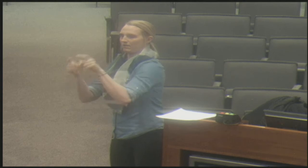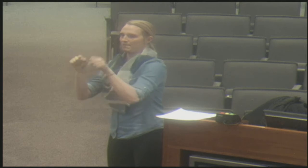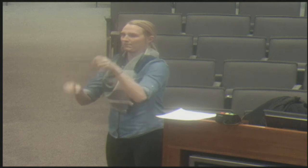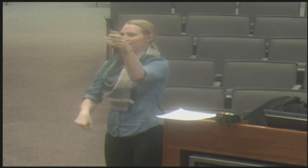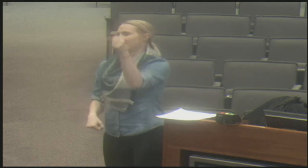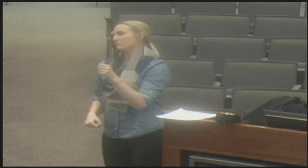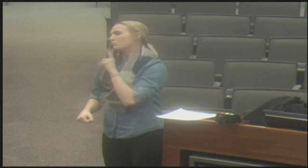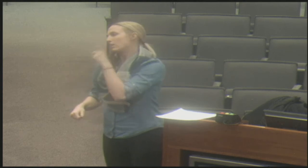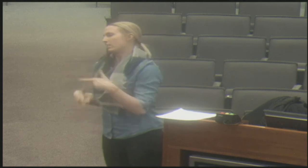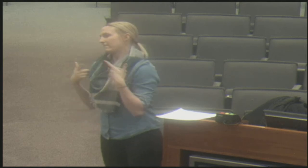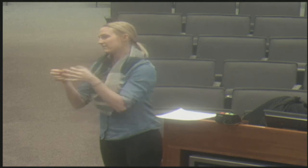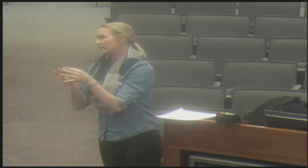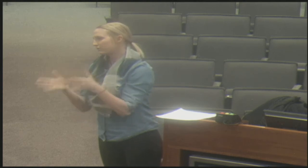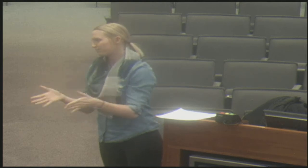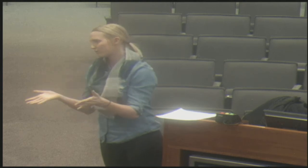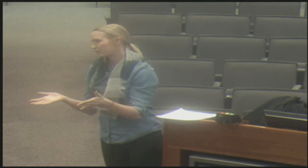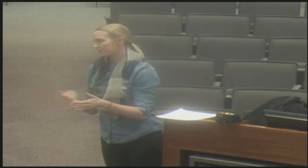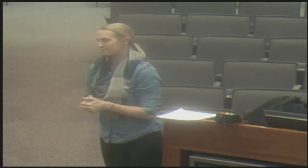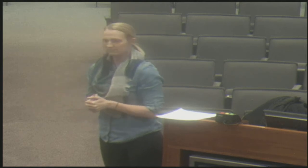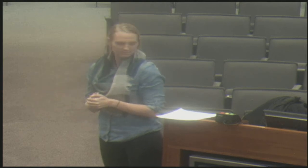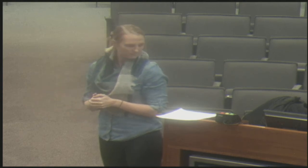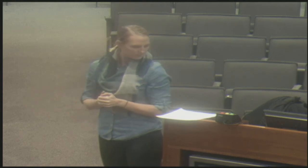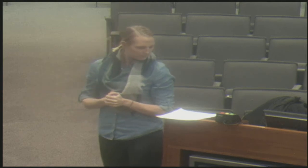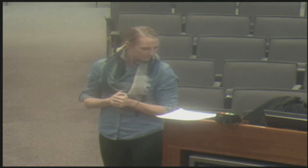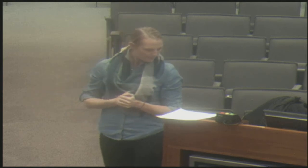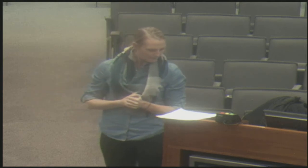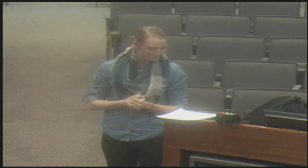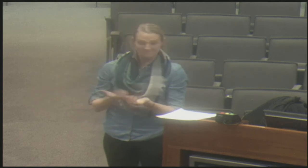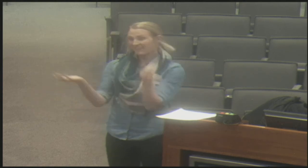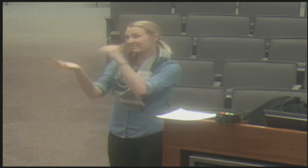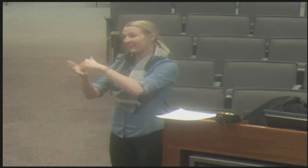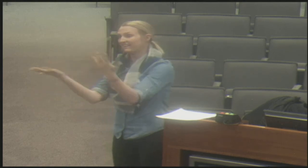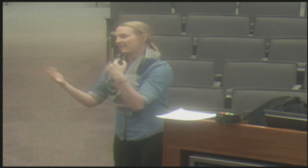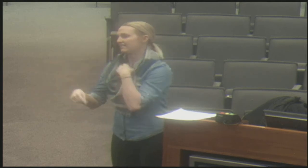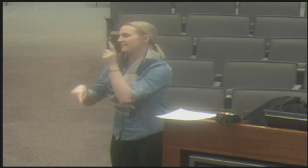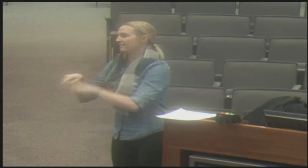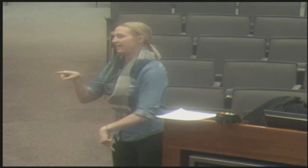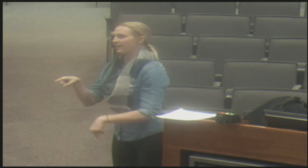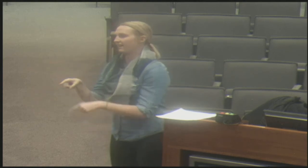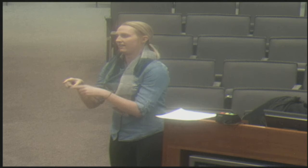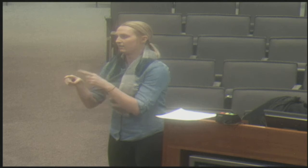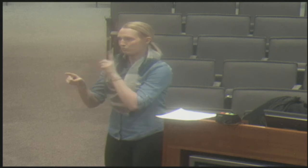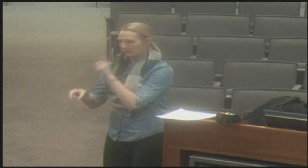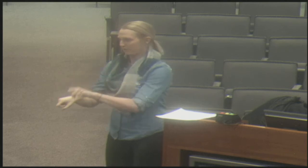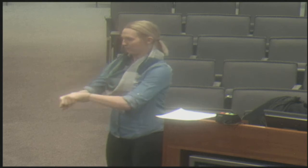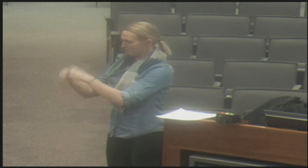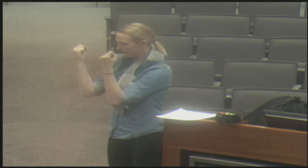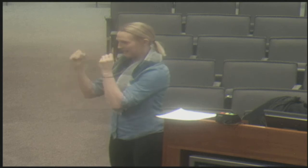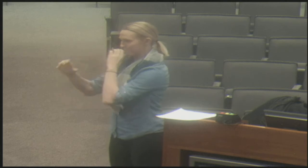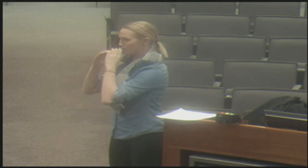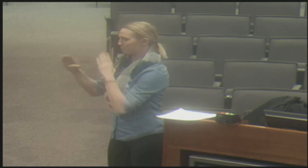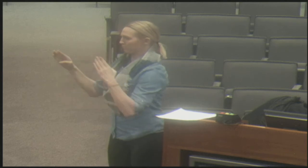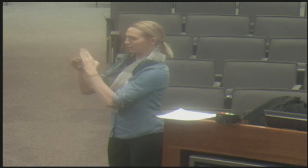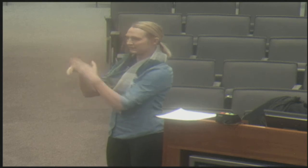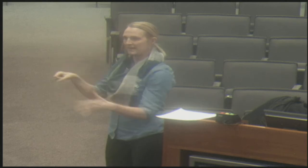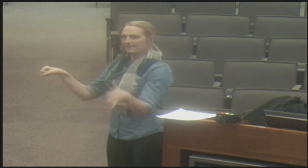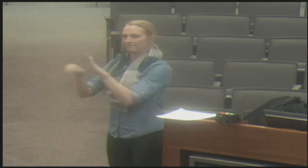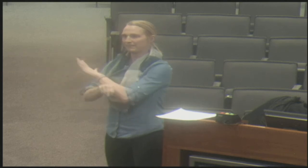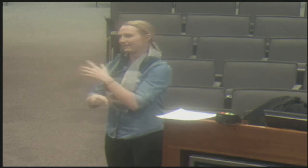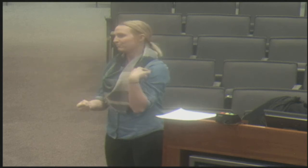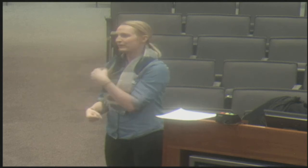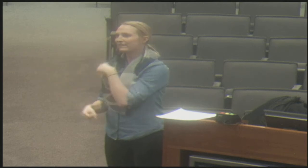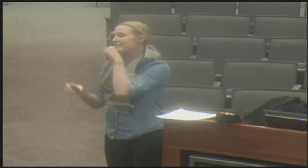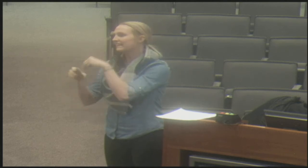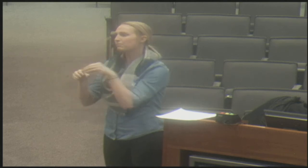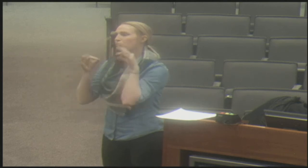better option to go to pen and paper or what are our second, you know, what second strategies in that? You can't